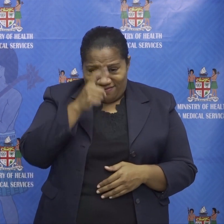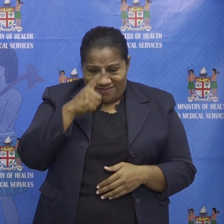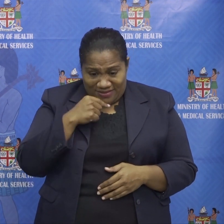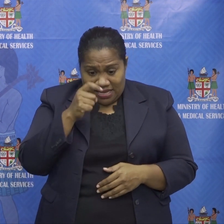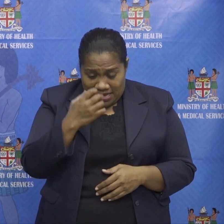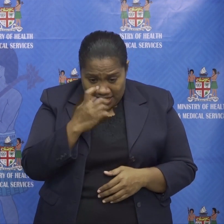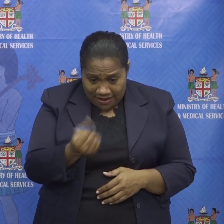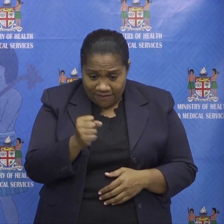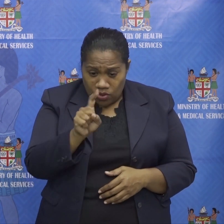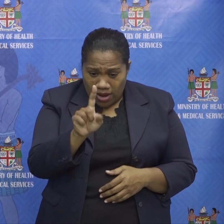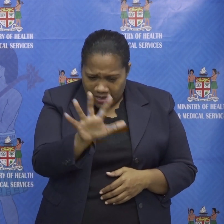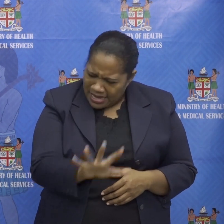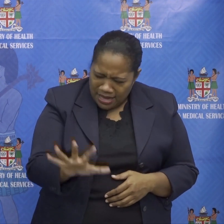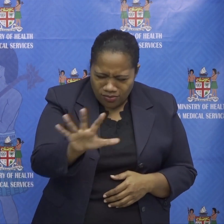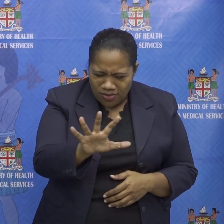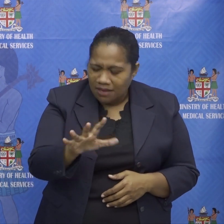just your comments on this sir